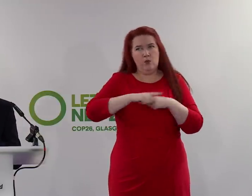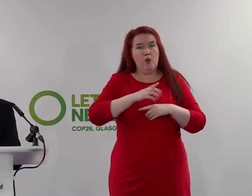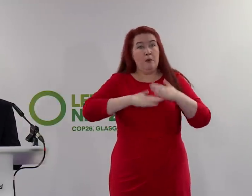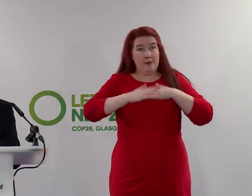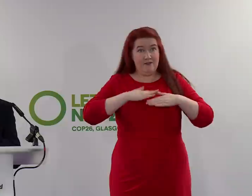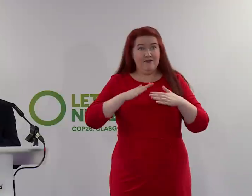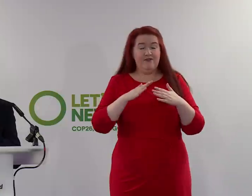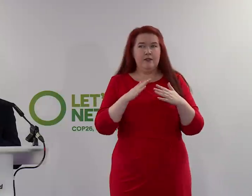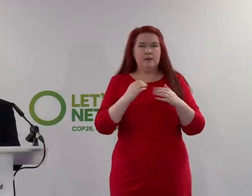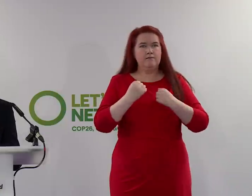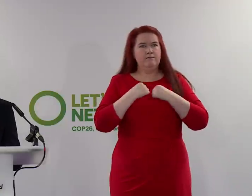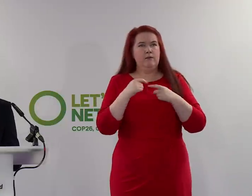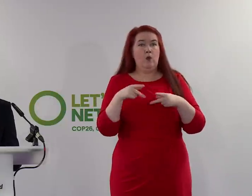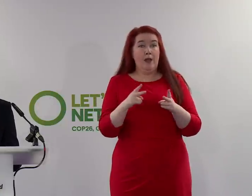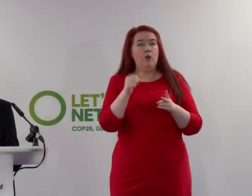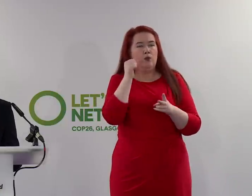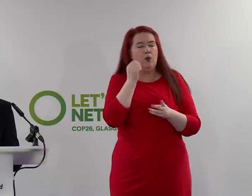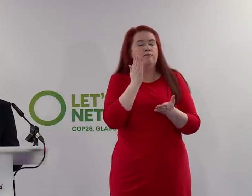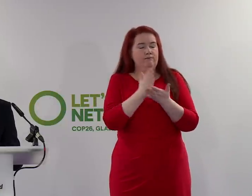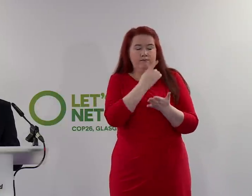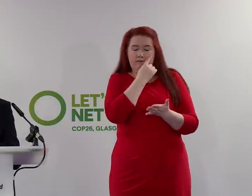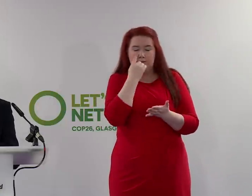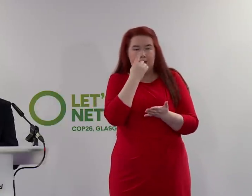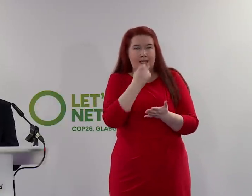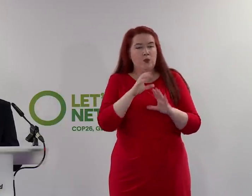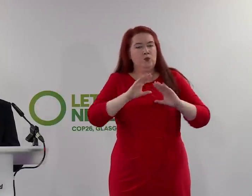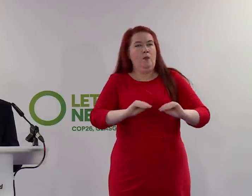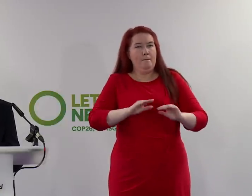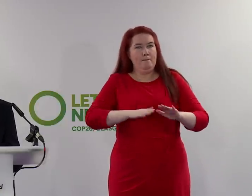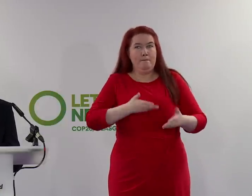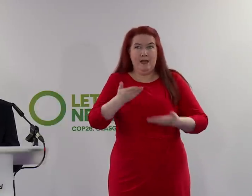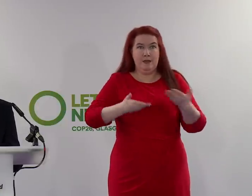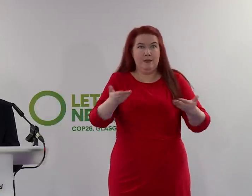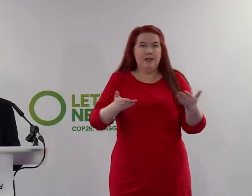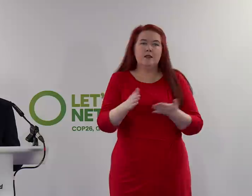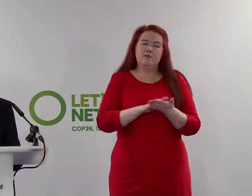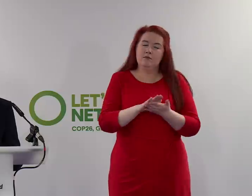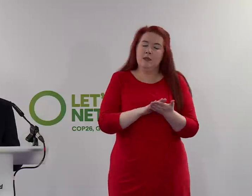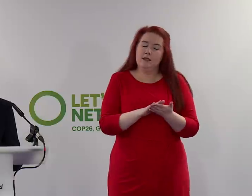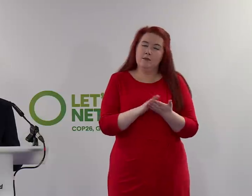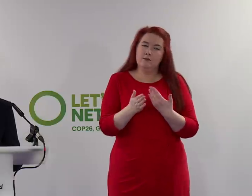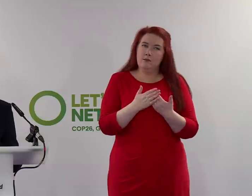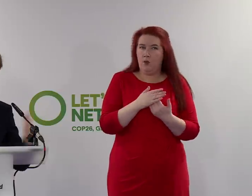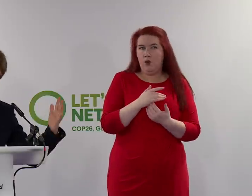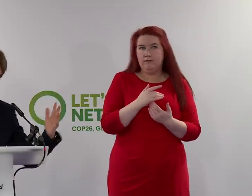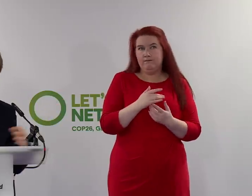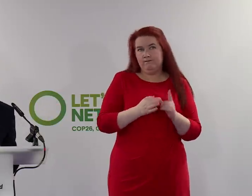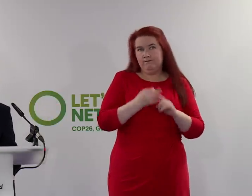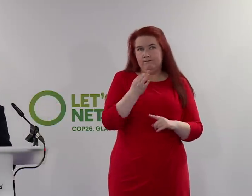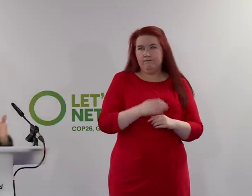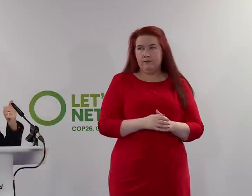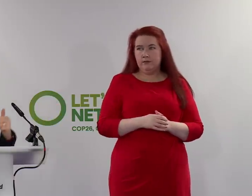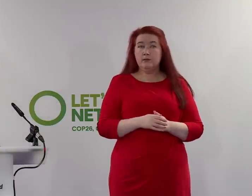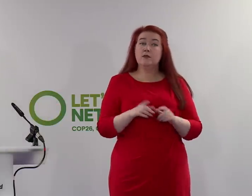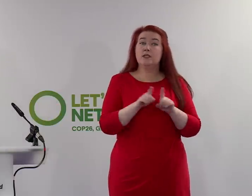ways that are proven to stop transmission, we have a better chance of avoiding that, which is what we all want to do. And, you know, the First Minister